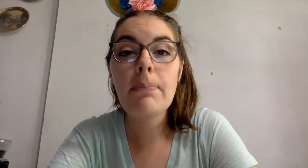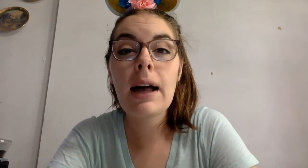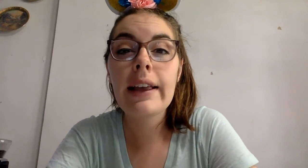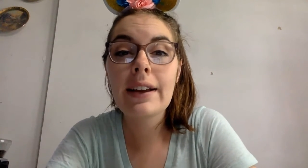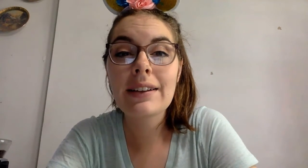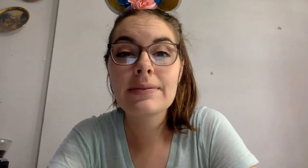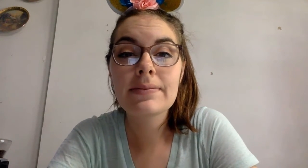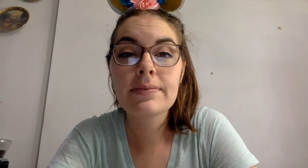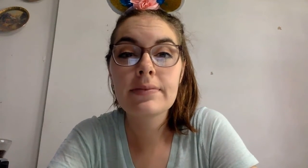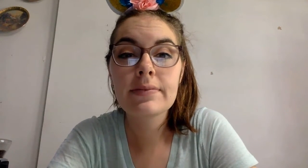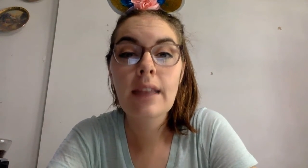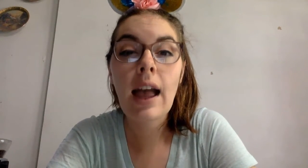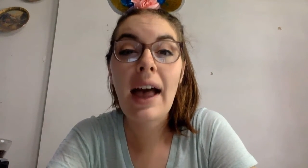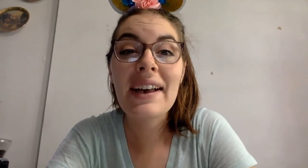Umpire. Eh.